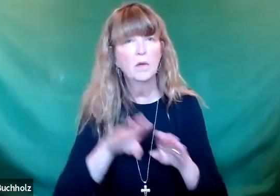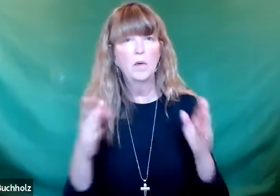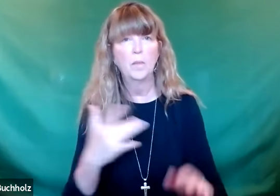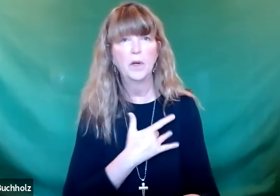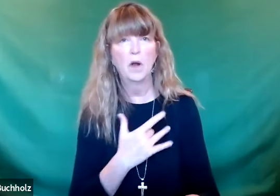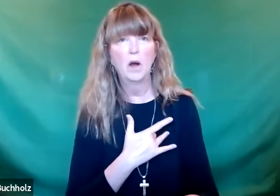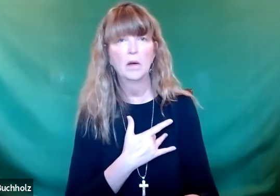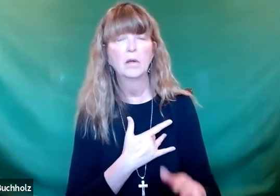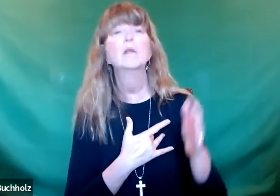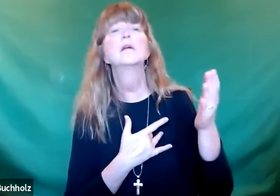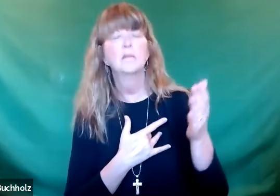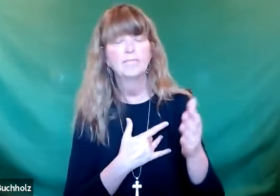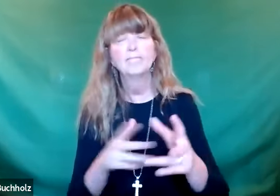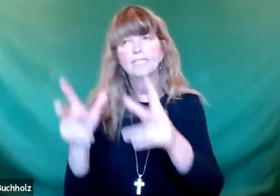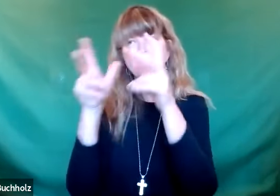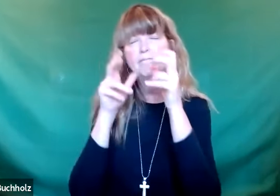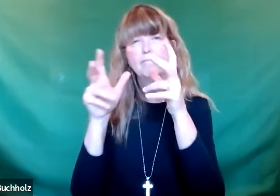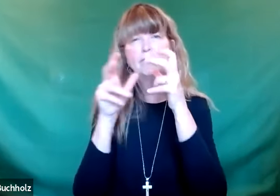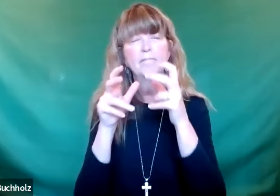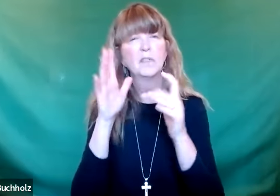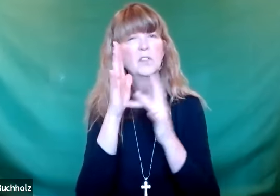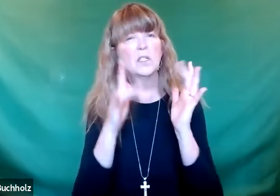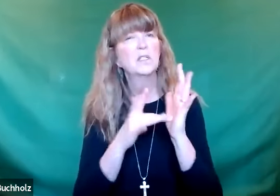understand that because their hearts and their minds would not be opened.